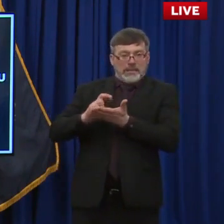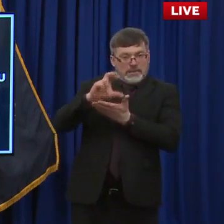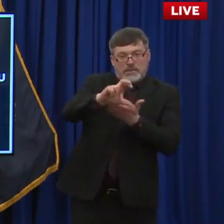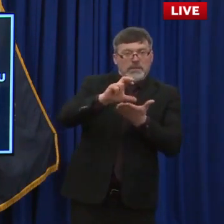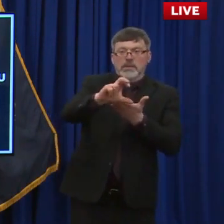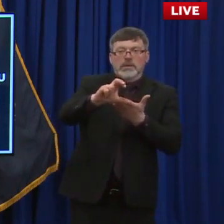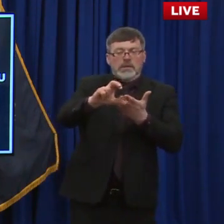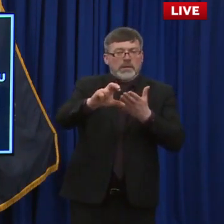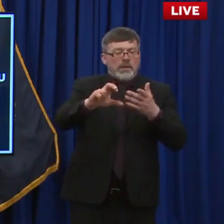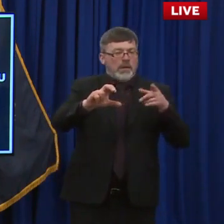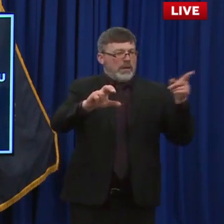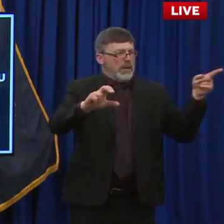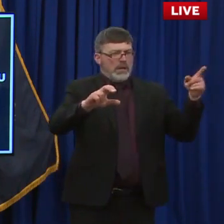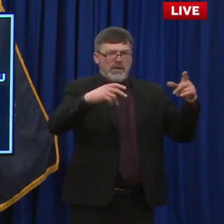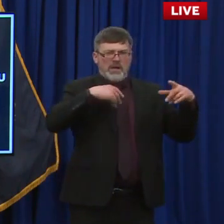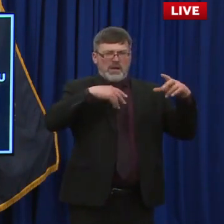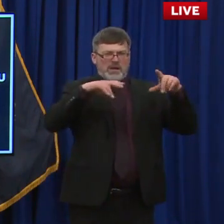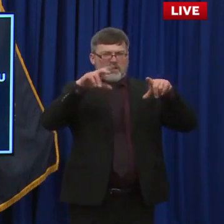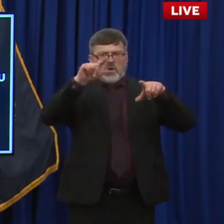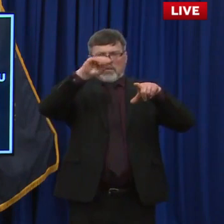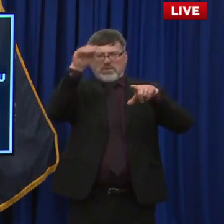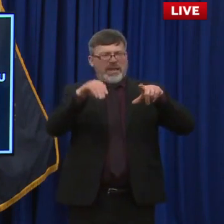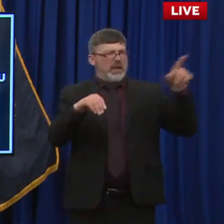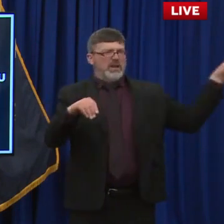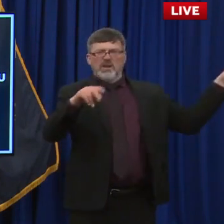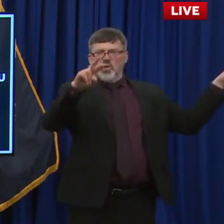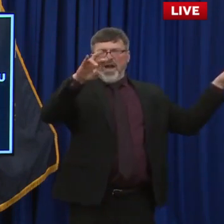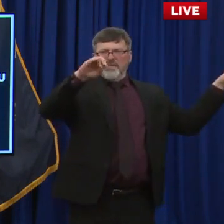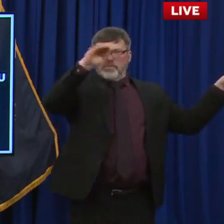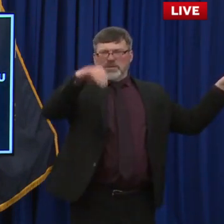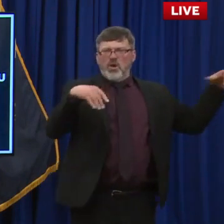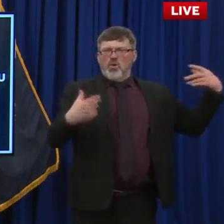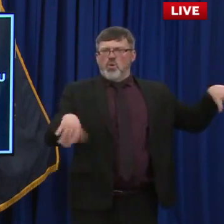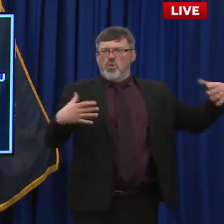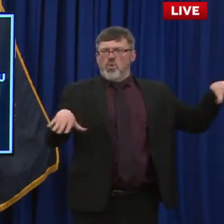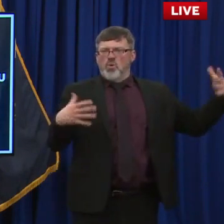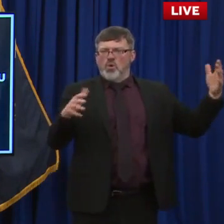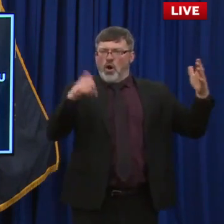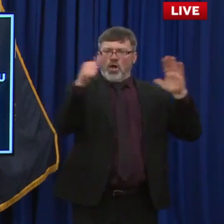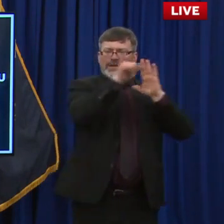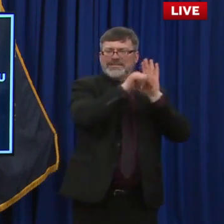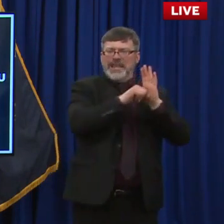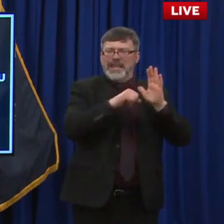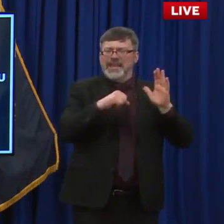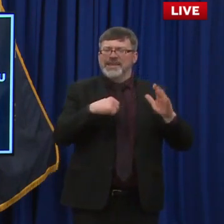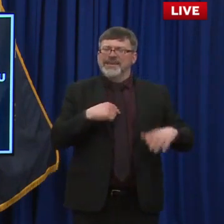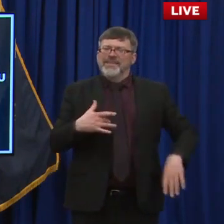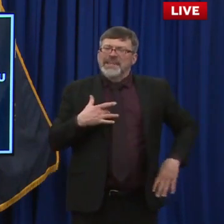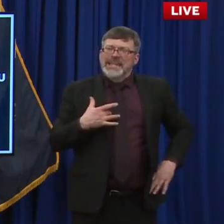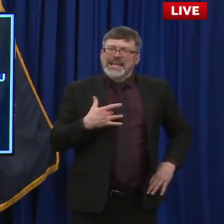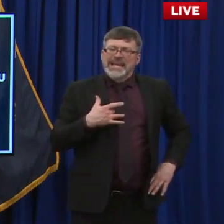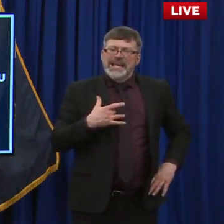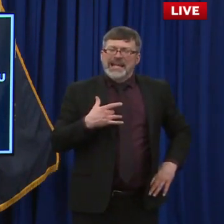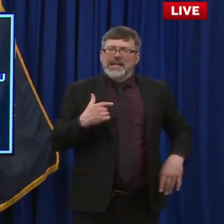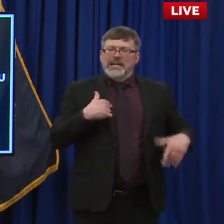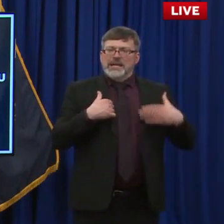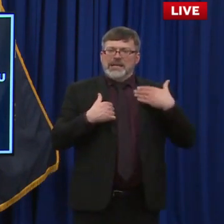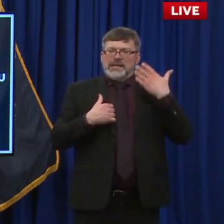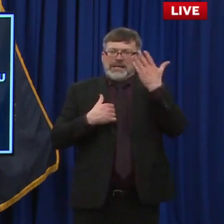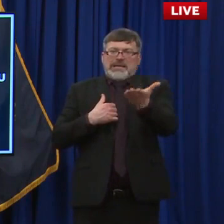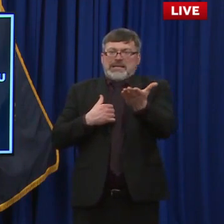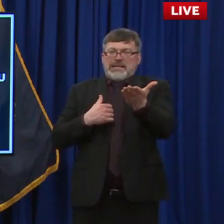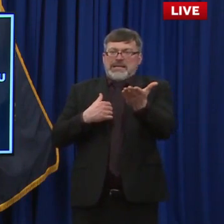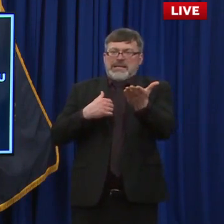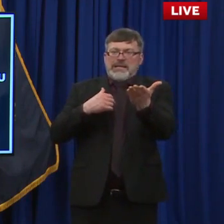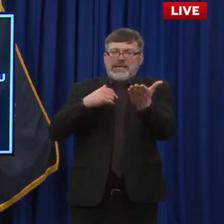one vote to potentially go to Chuck Schumer and say, I'm not voting for this until you make sure everyone is treated fairly. Um, and they didn't do that. They weren't, they weren't willing